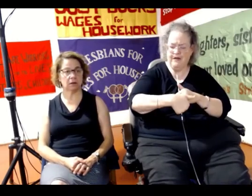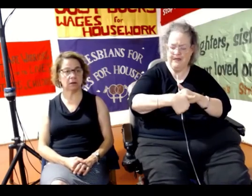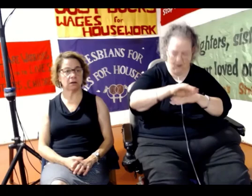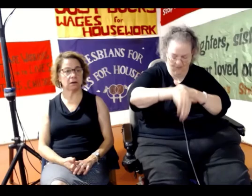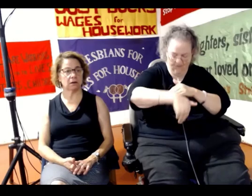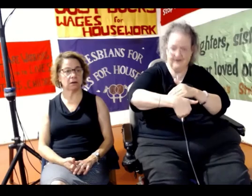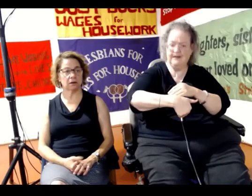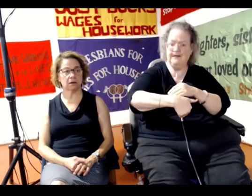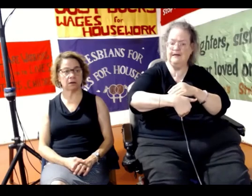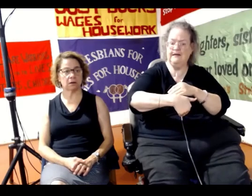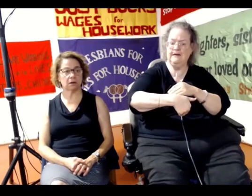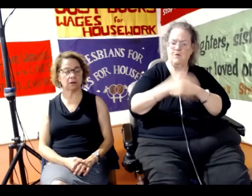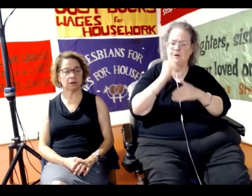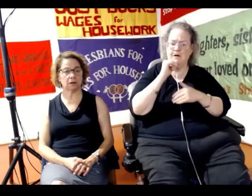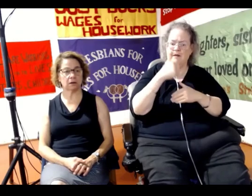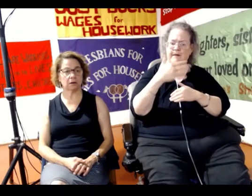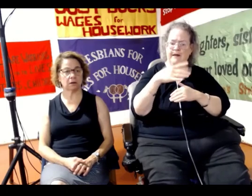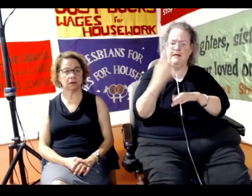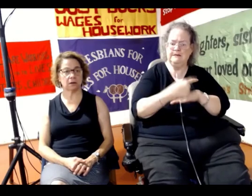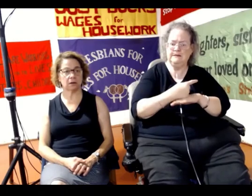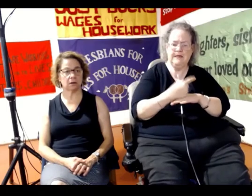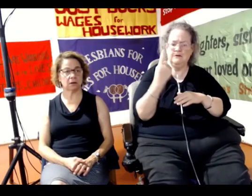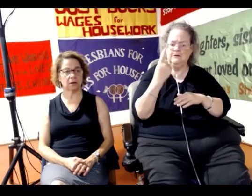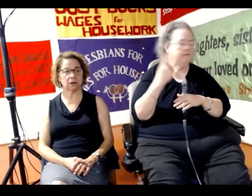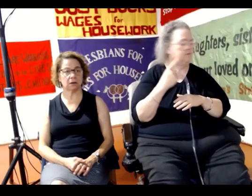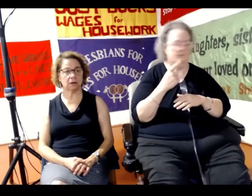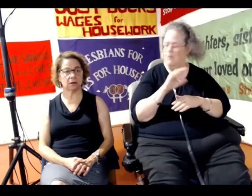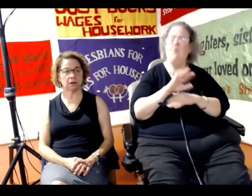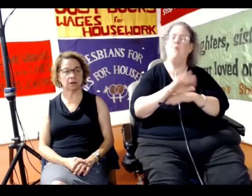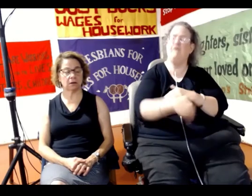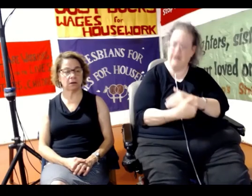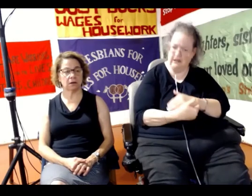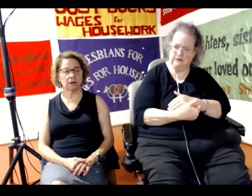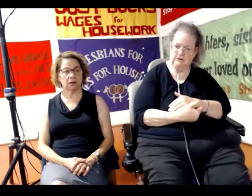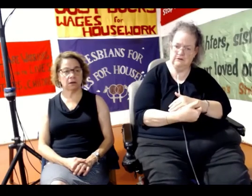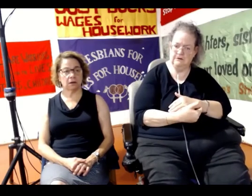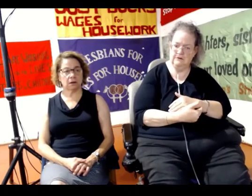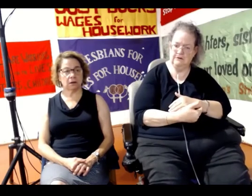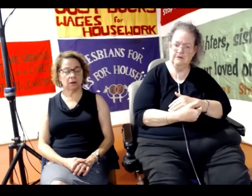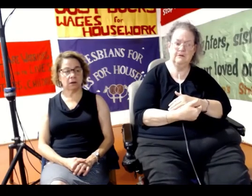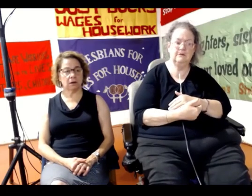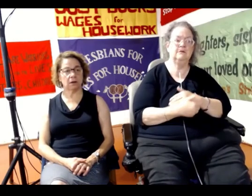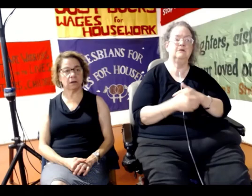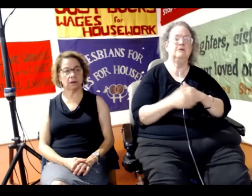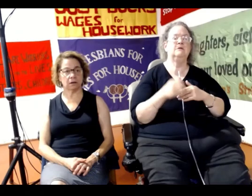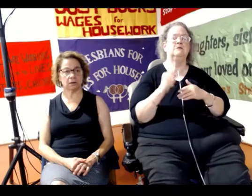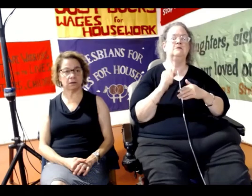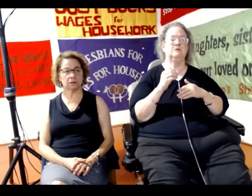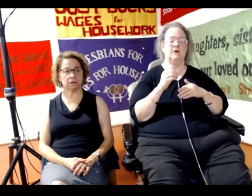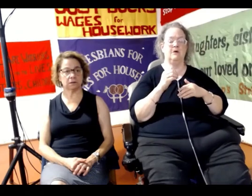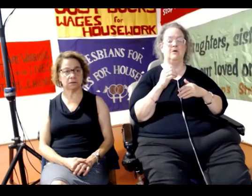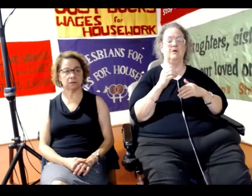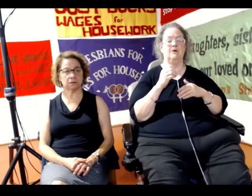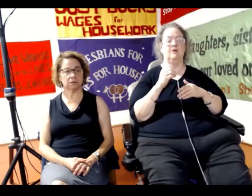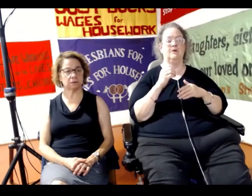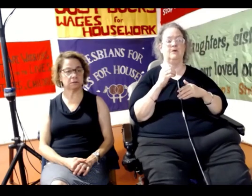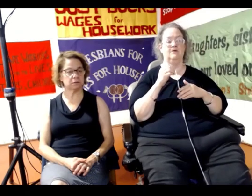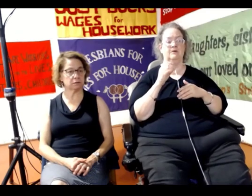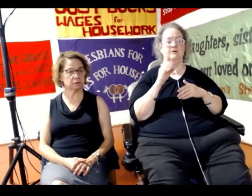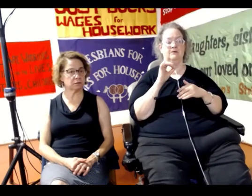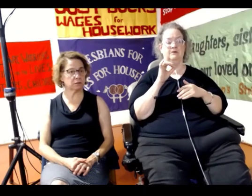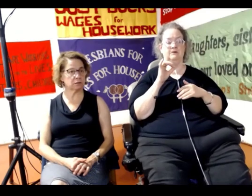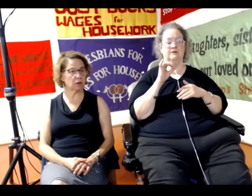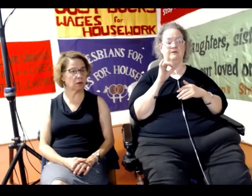the march? Couldn't you have done it the following day in the morning or something? So, even in terms of, for lawyers, in